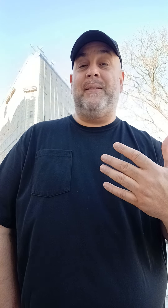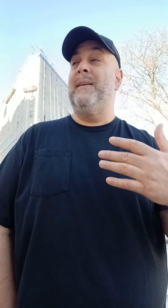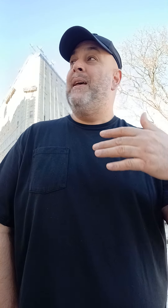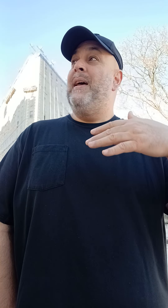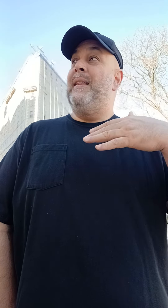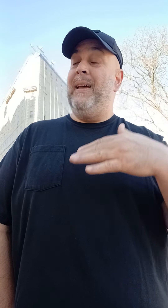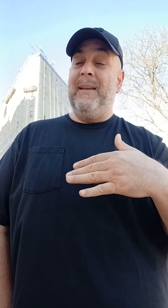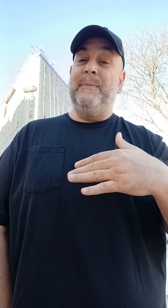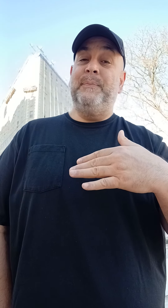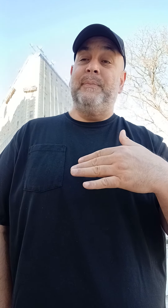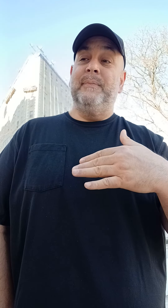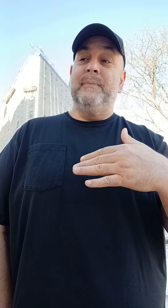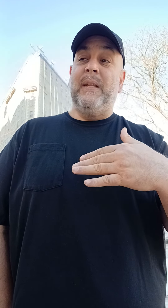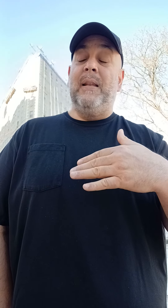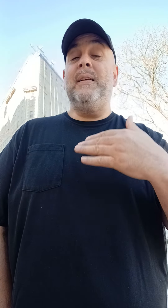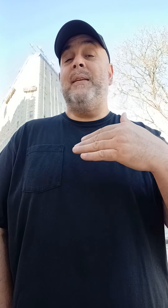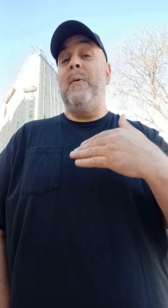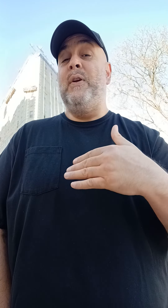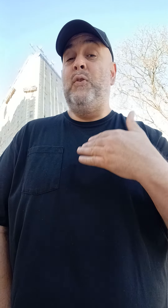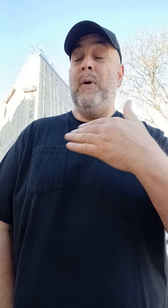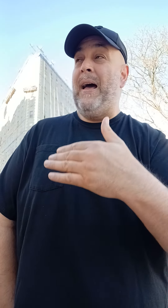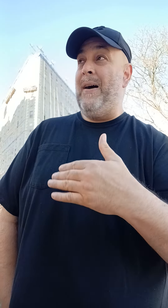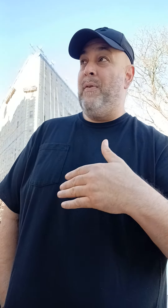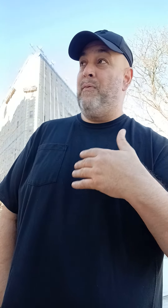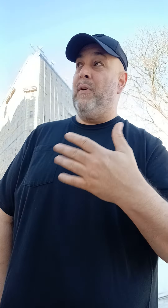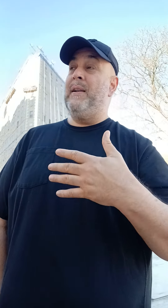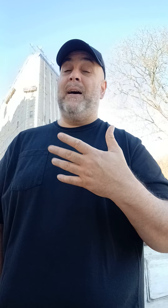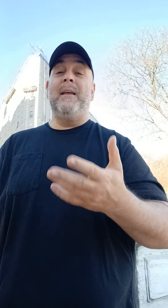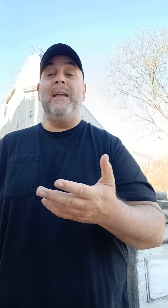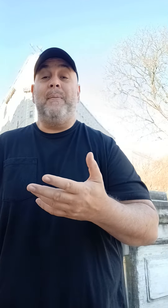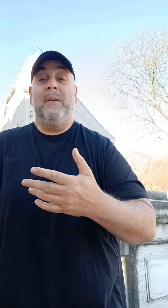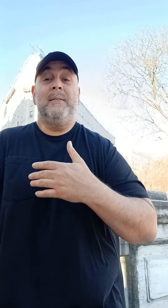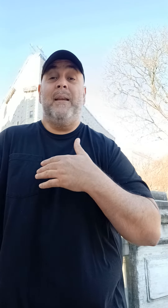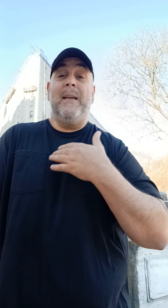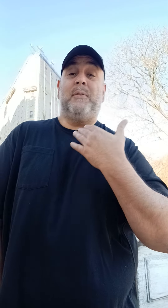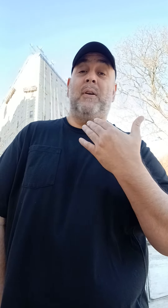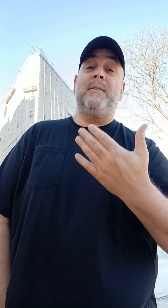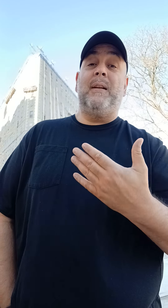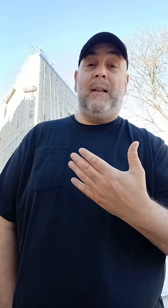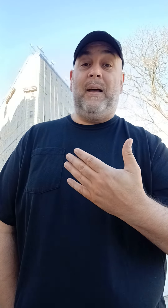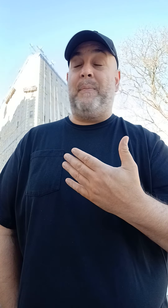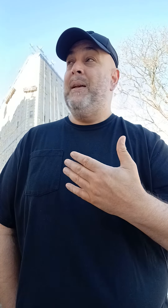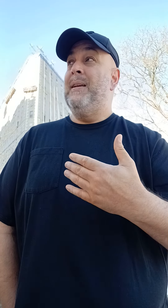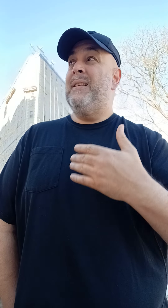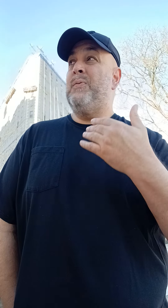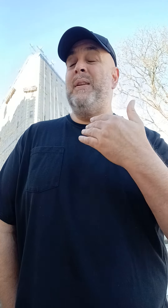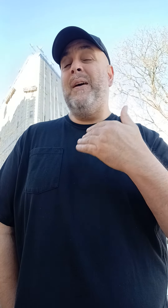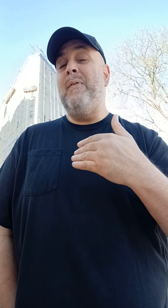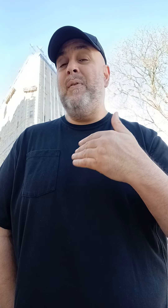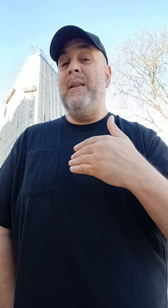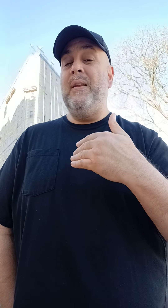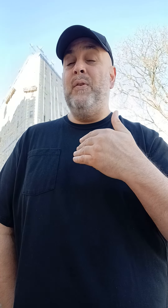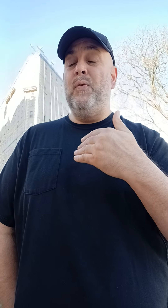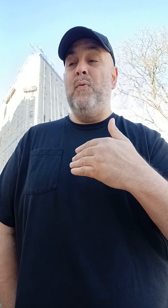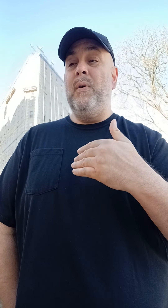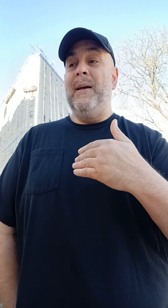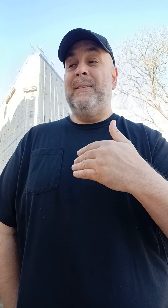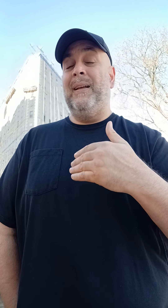is. Then let's say we do have a run on Ape. Let's say Ape starts to climb. Since we never really knew the